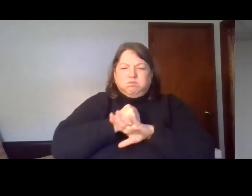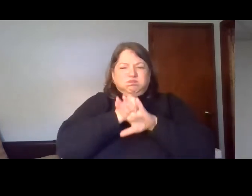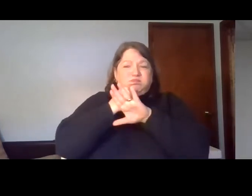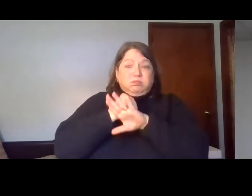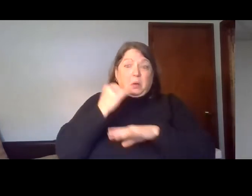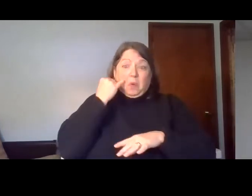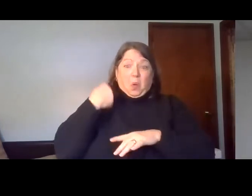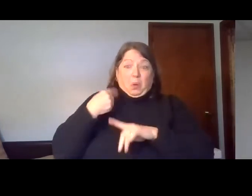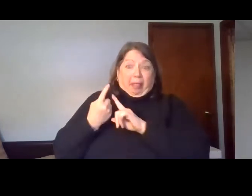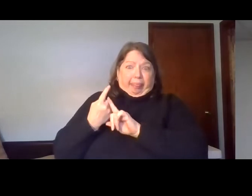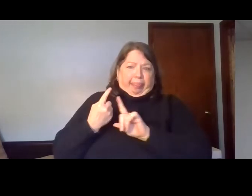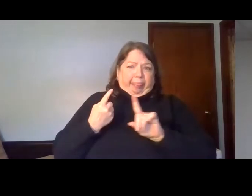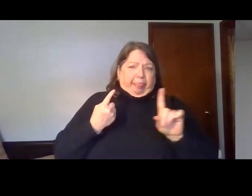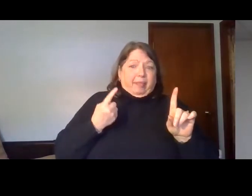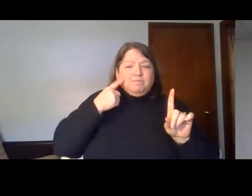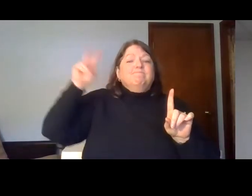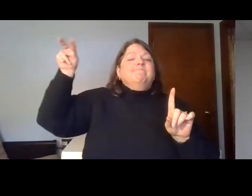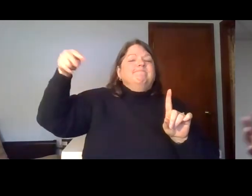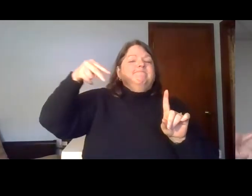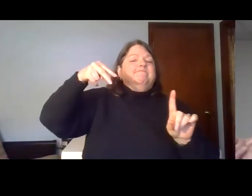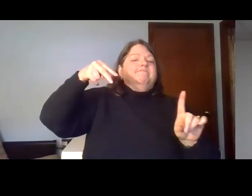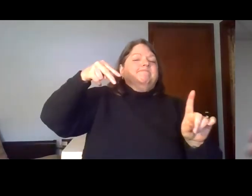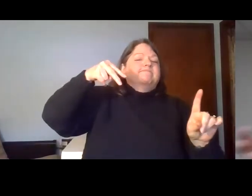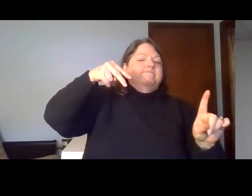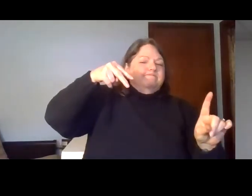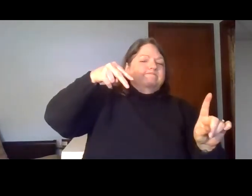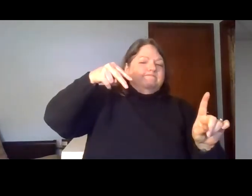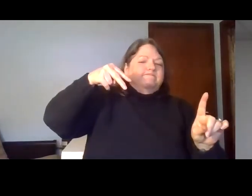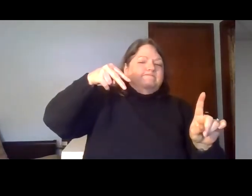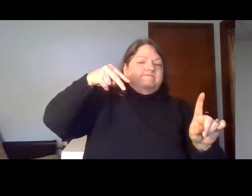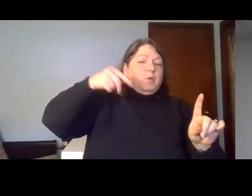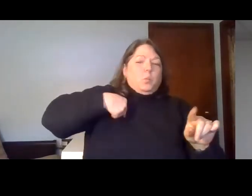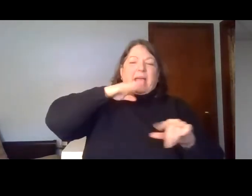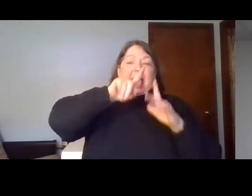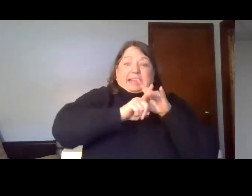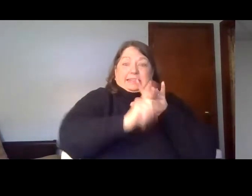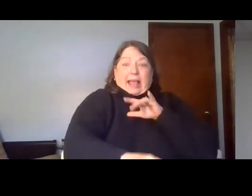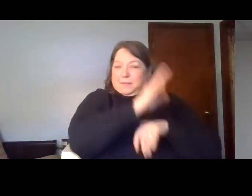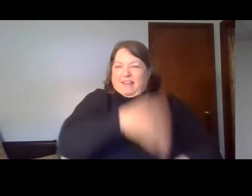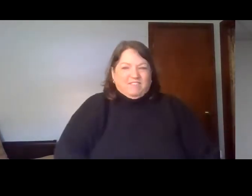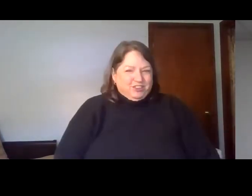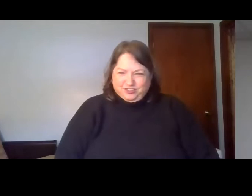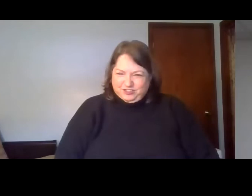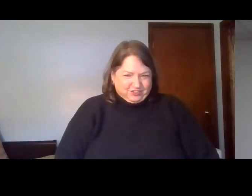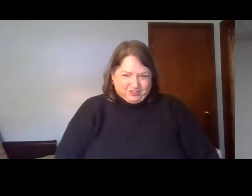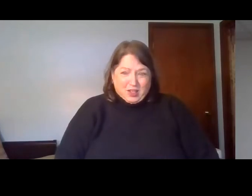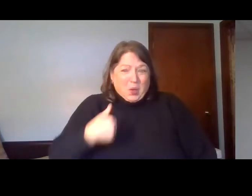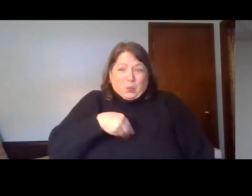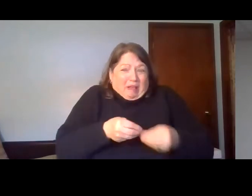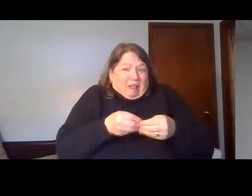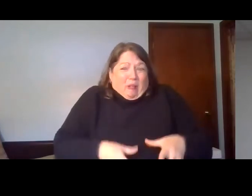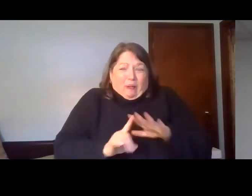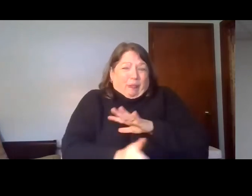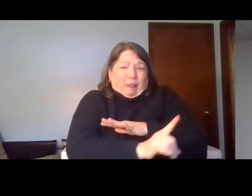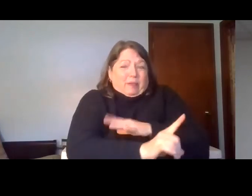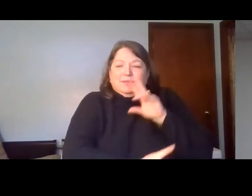he's still looking in our direction. And so we could never escape God. We're never lost from him. That's